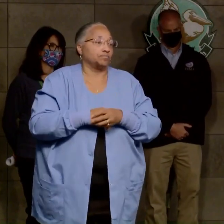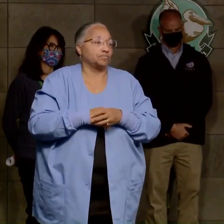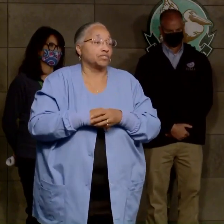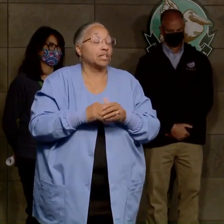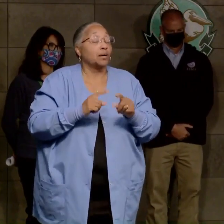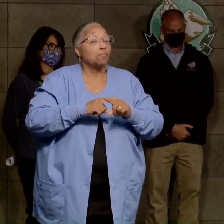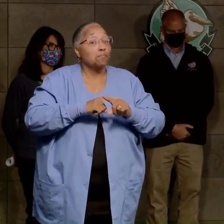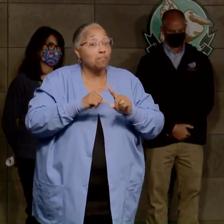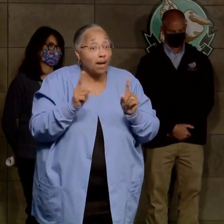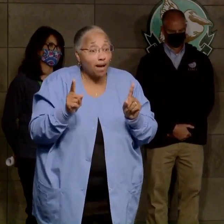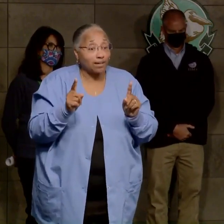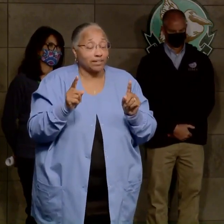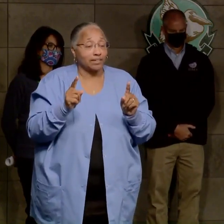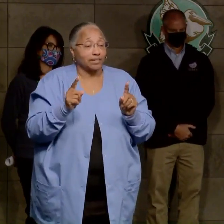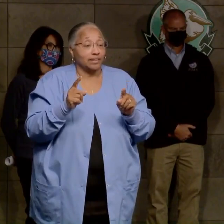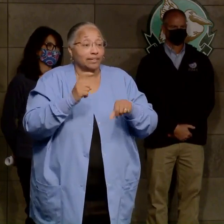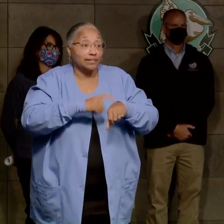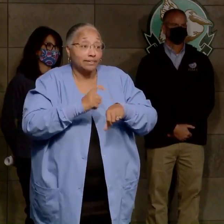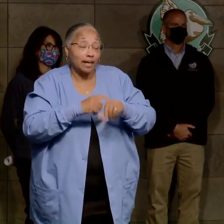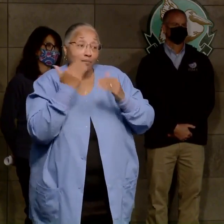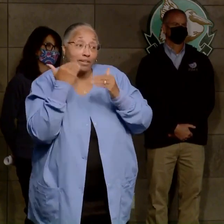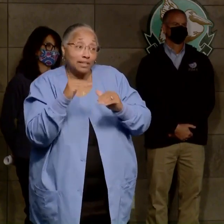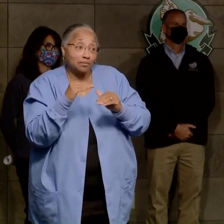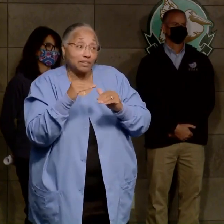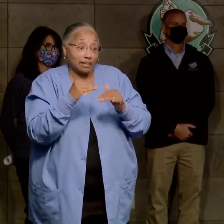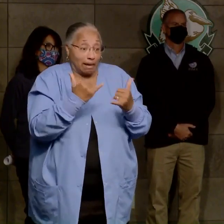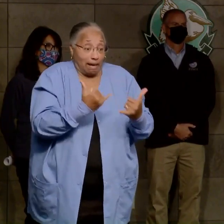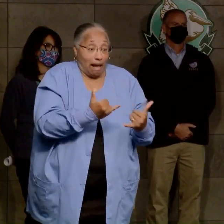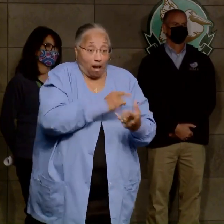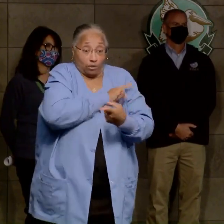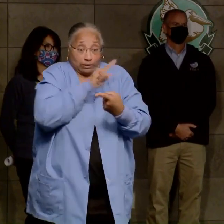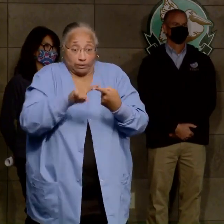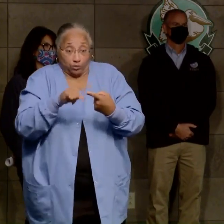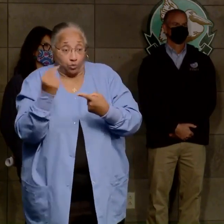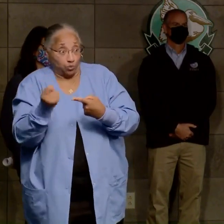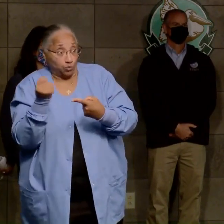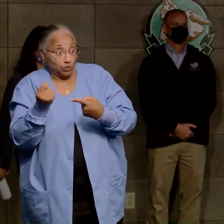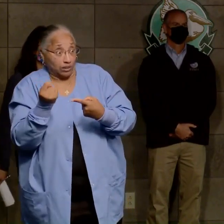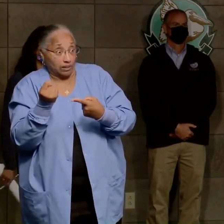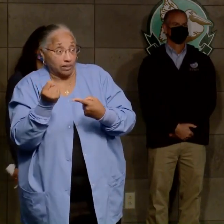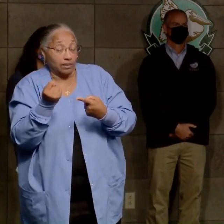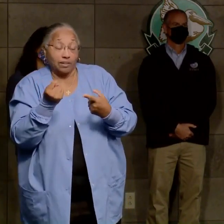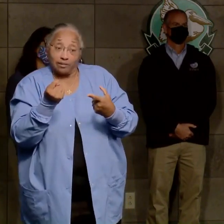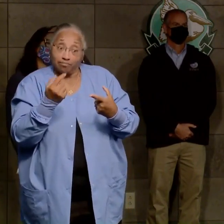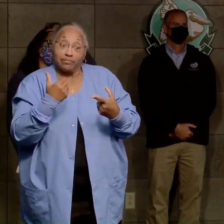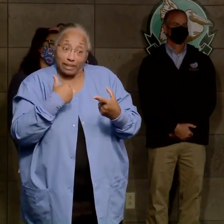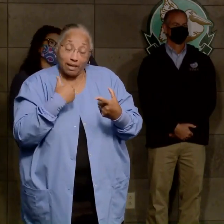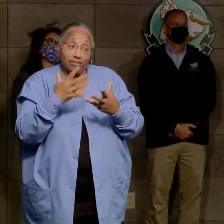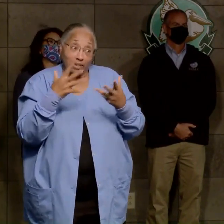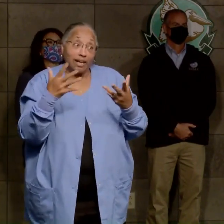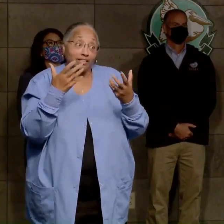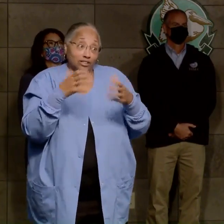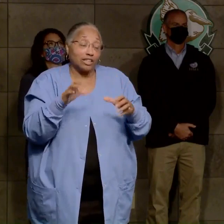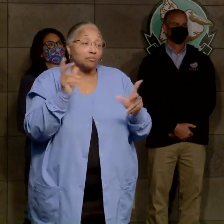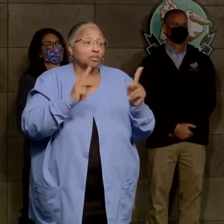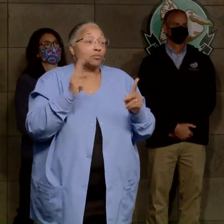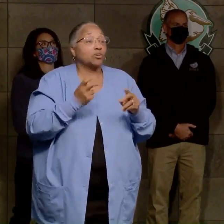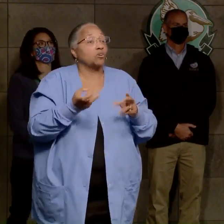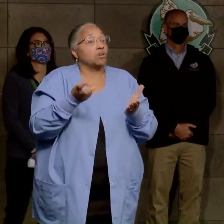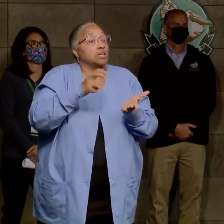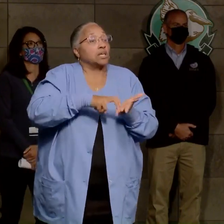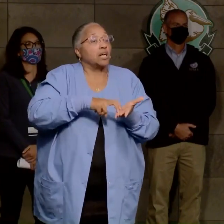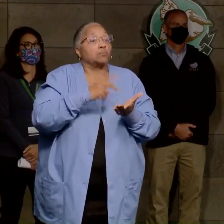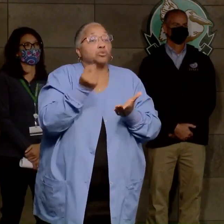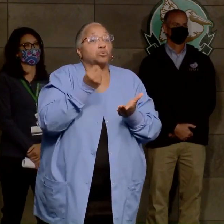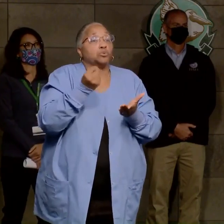know, given how limited the time is between now and then, there is every chance that someone's going to get up and go to vote on Tuesday and